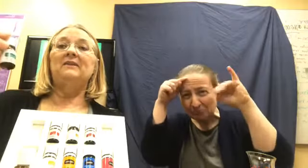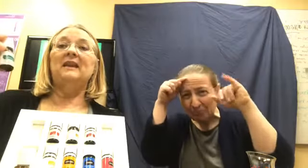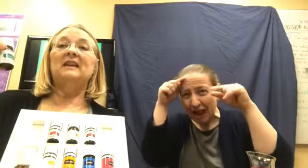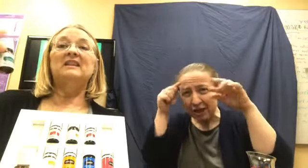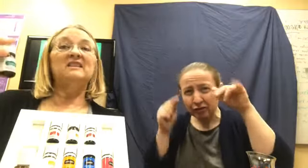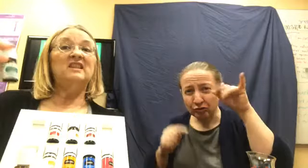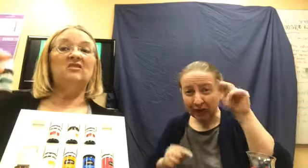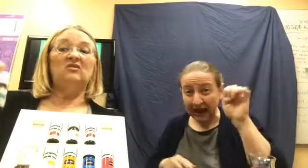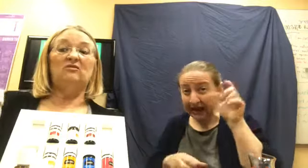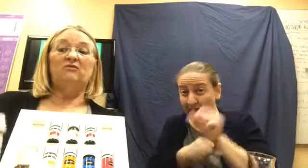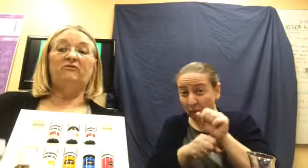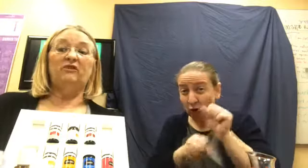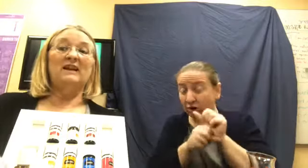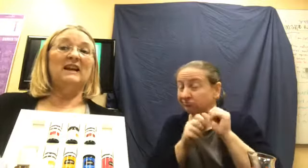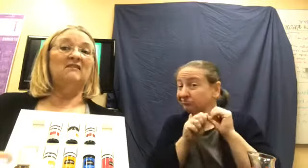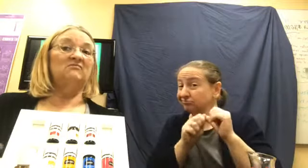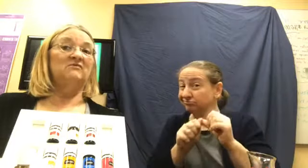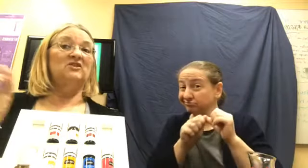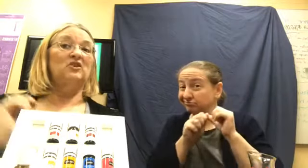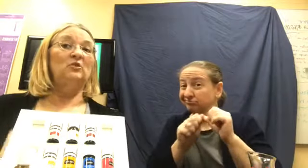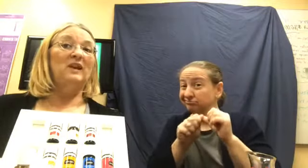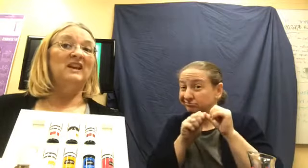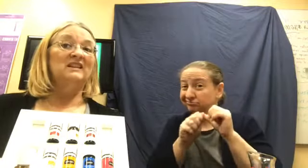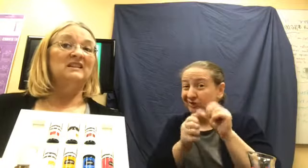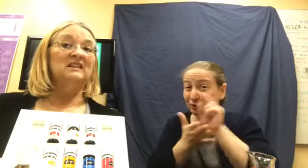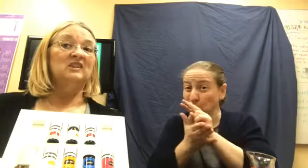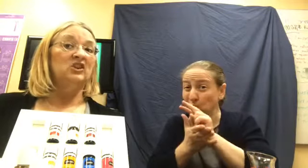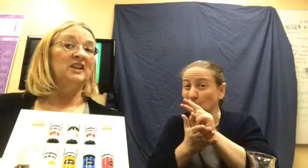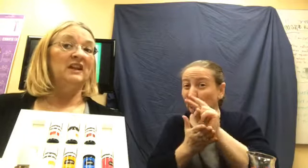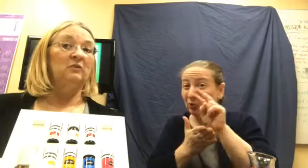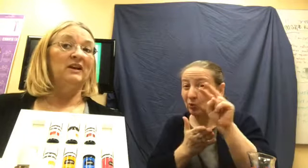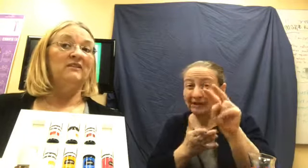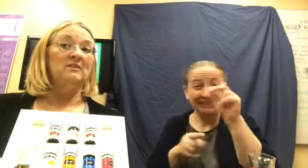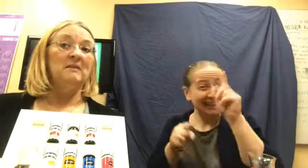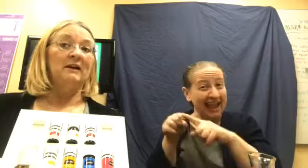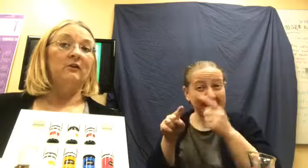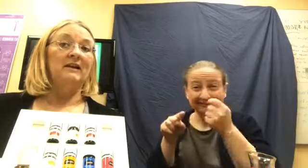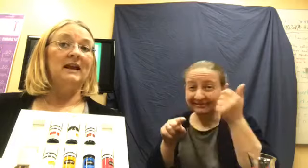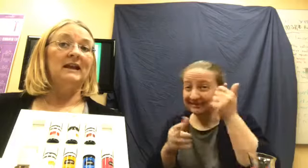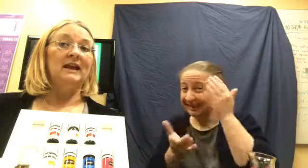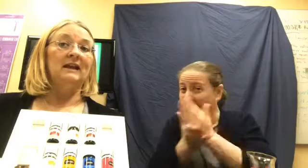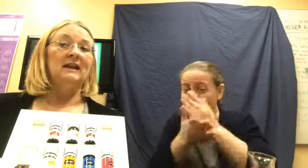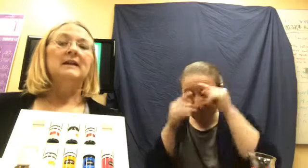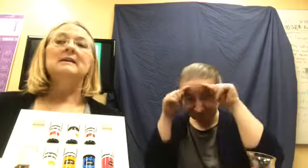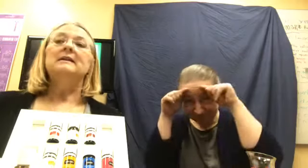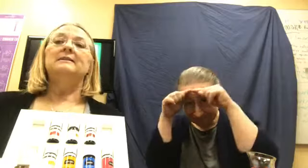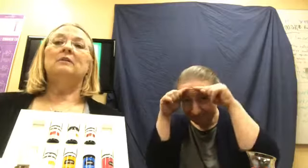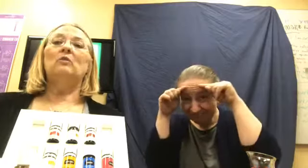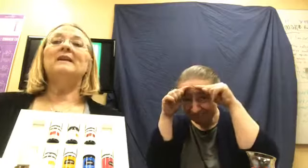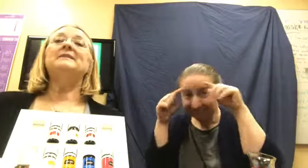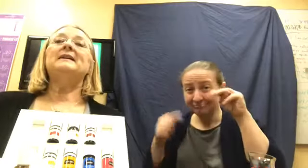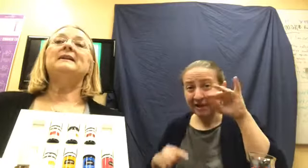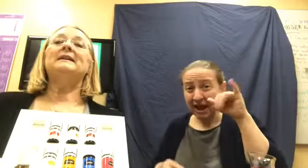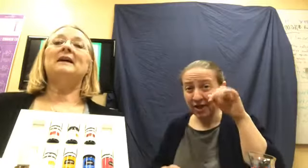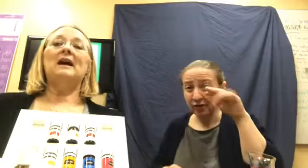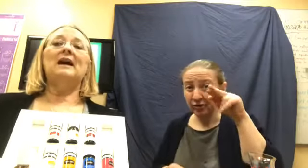they continued for like two weeks. Couldn't get rid of the migraine headache. So, one day, I